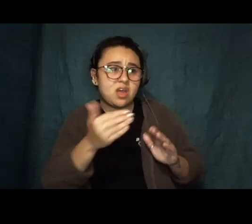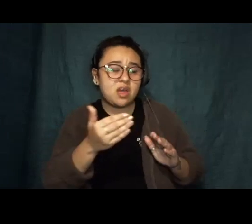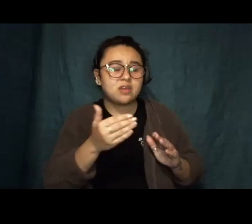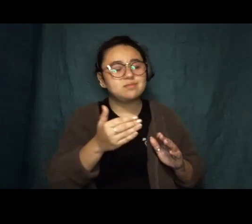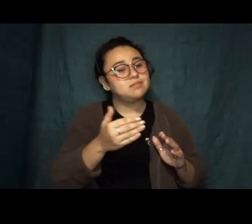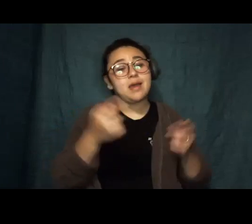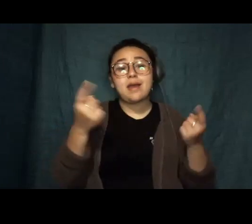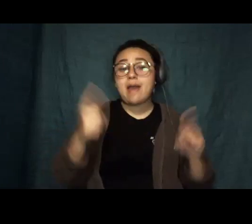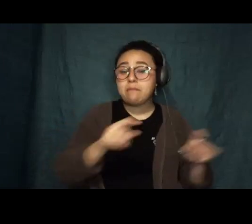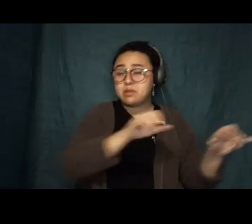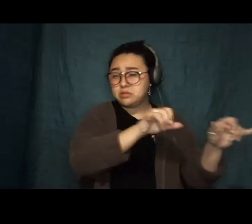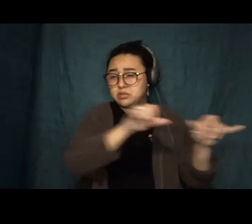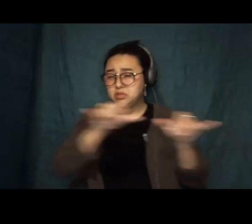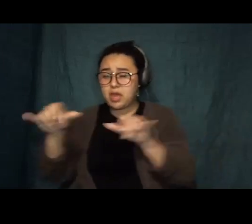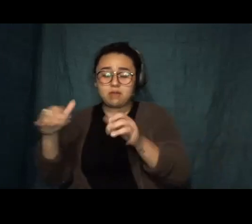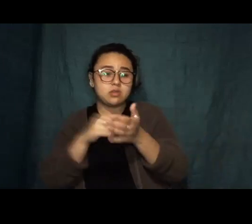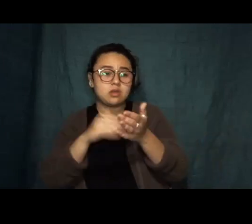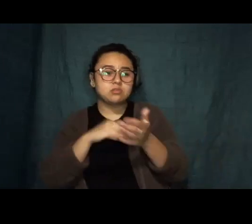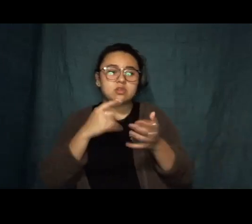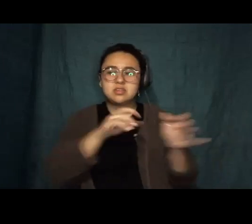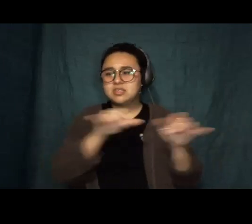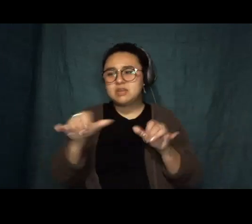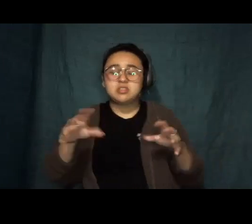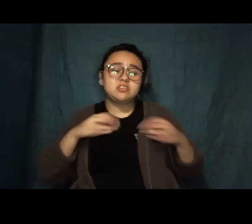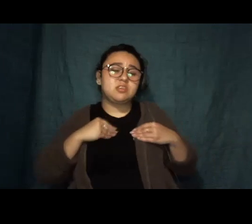thing, unless she accepted, there was nothing left to ask for.